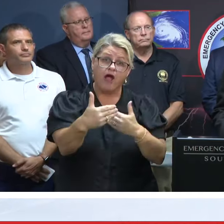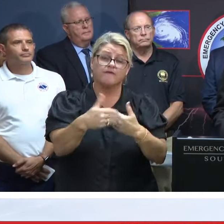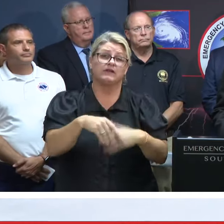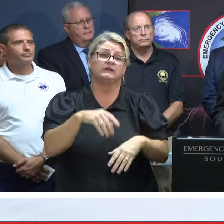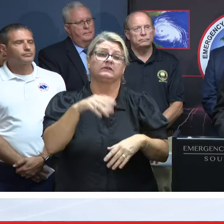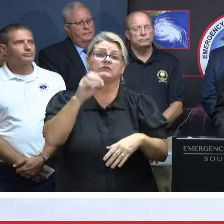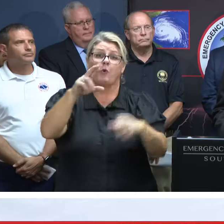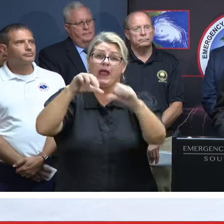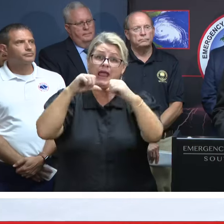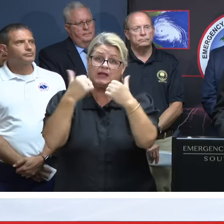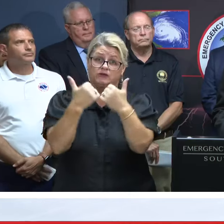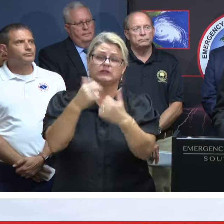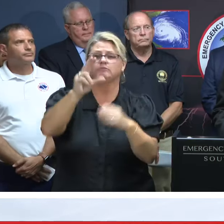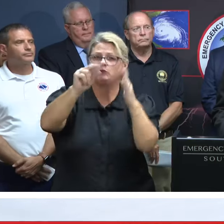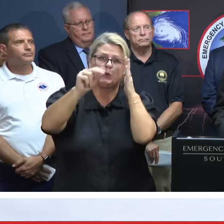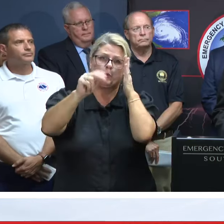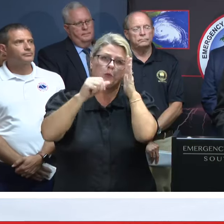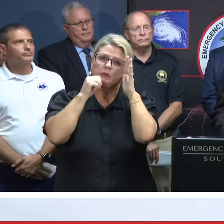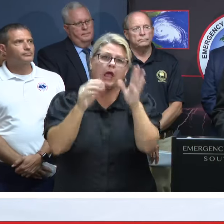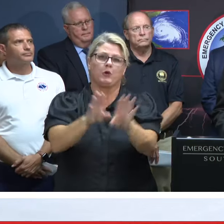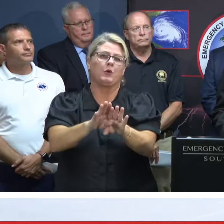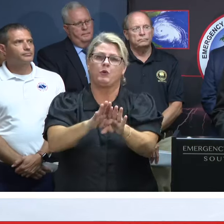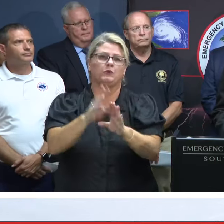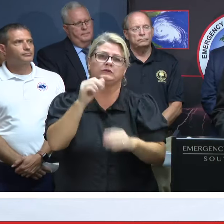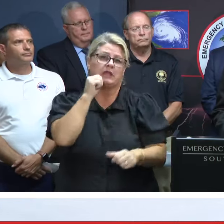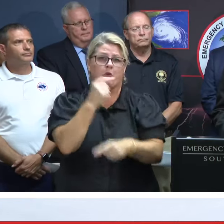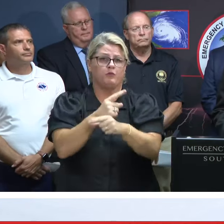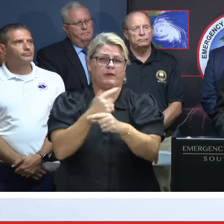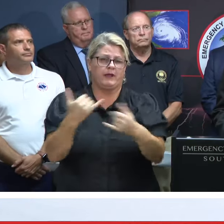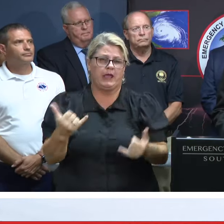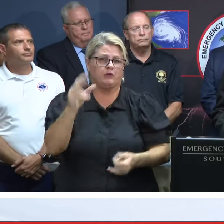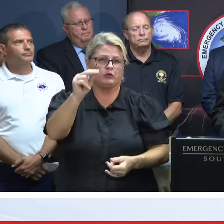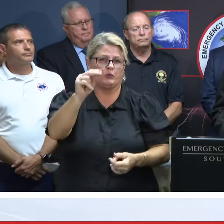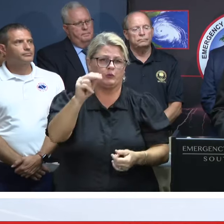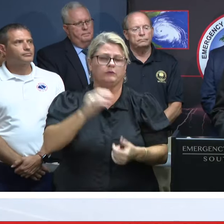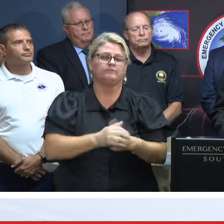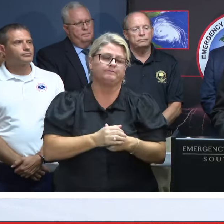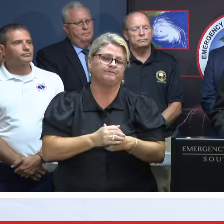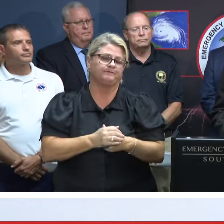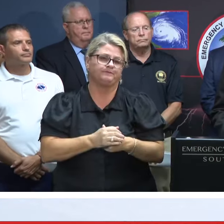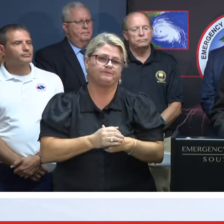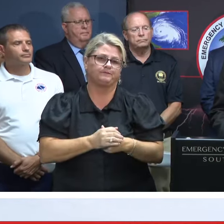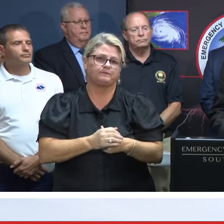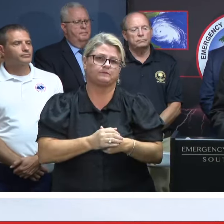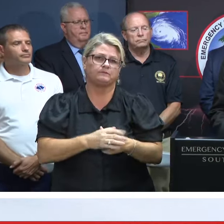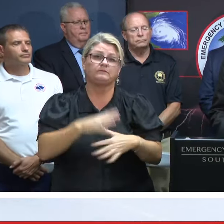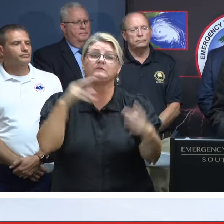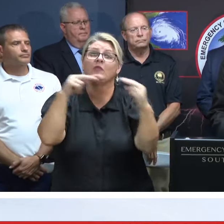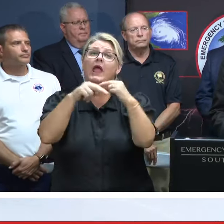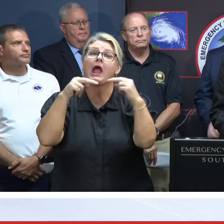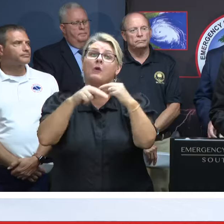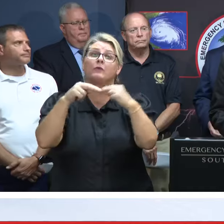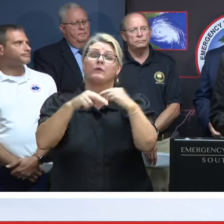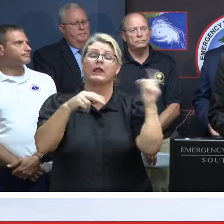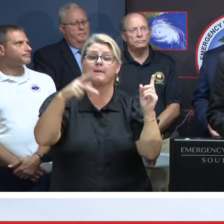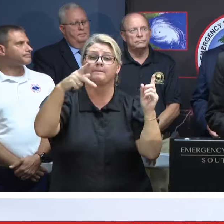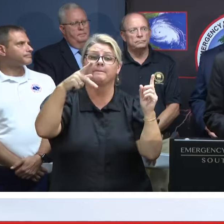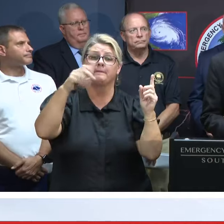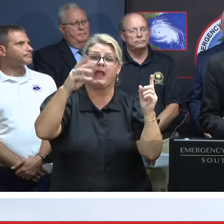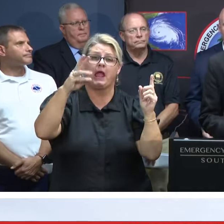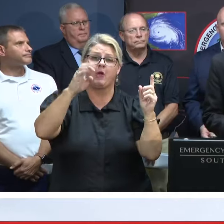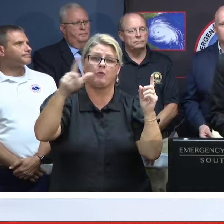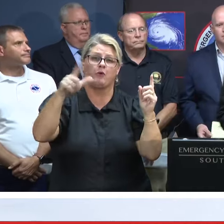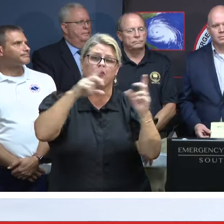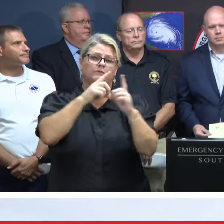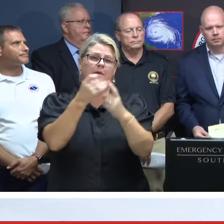or agencies at this time. We'll keep you aware of that as well. Now for the highways, Justin Powell, Secretary of the Department of